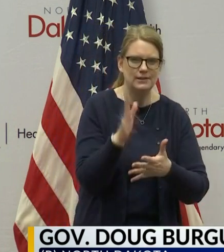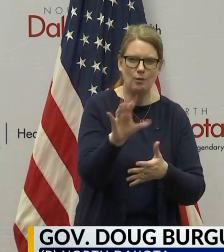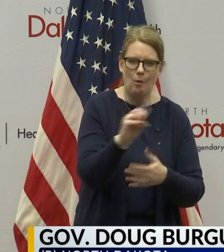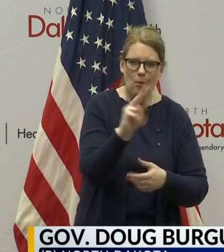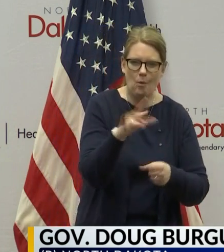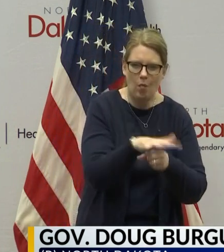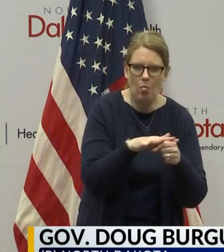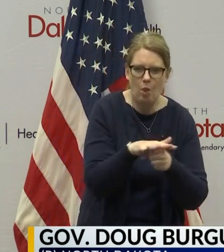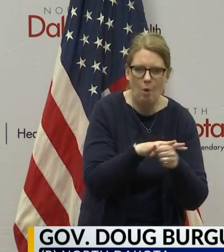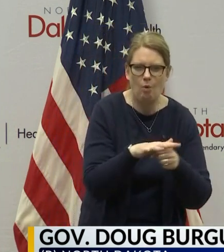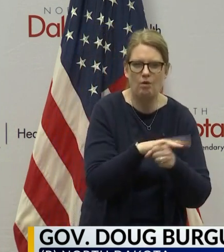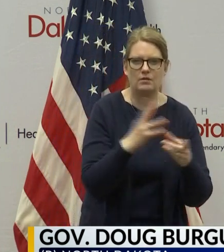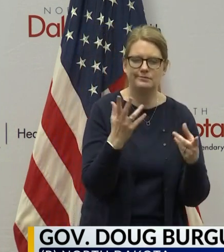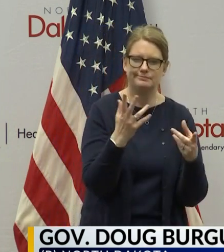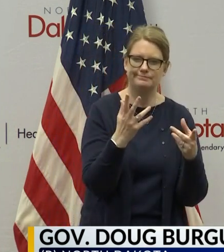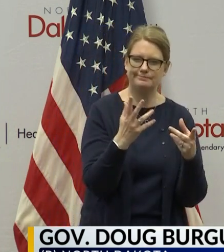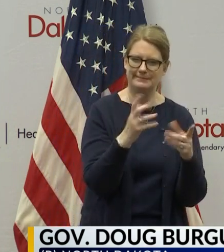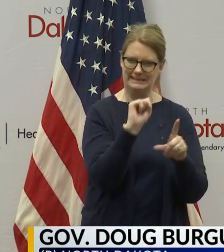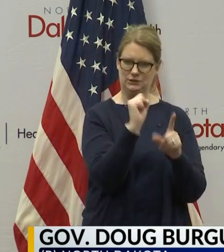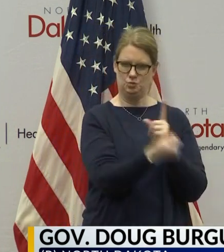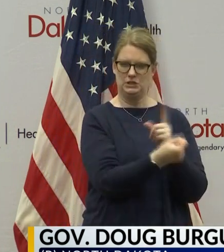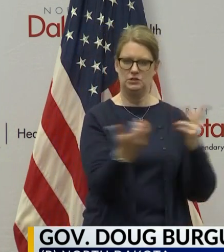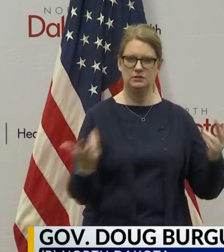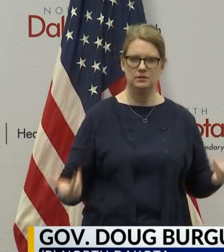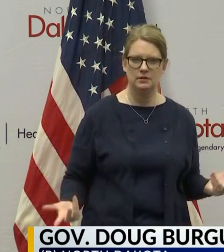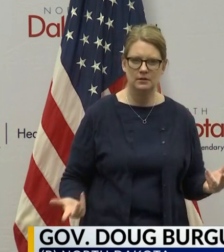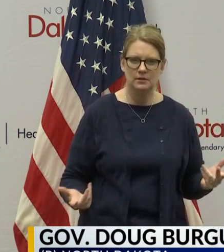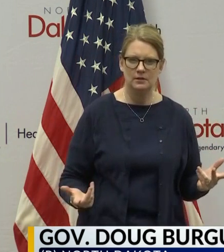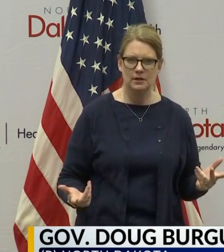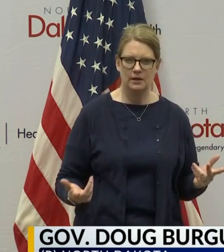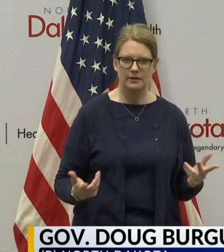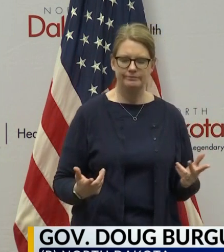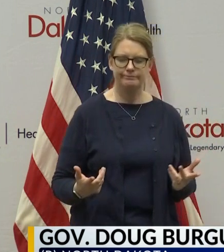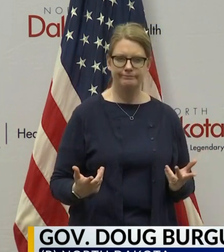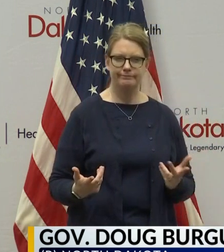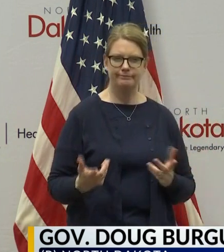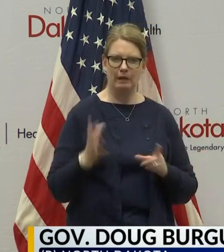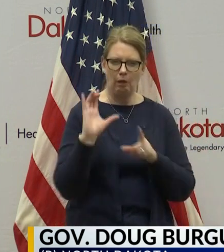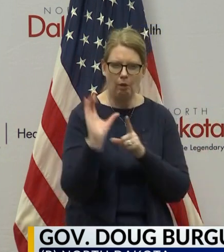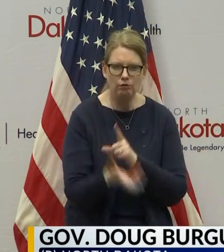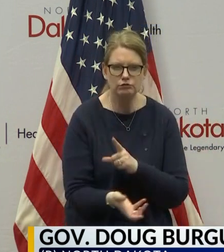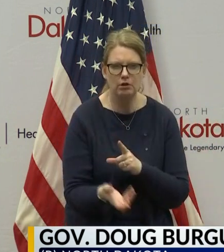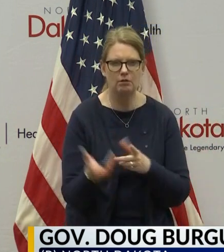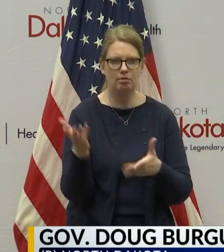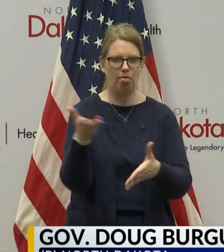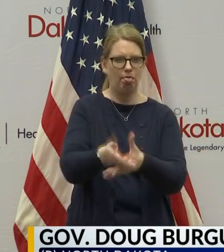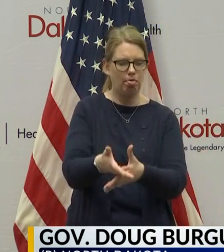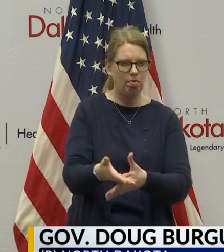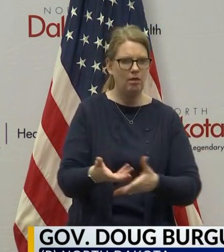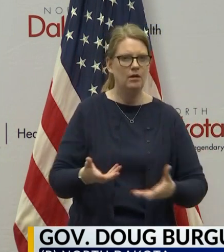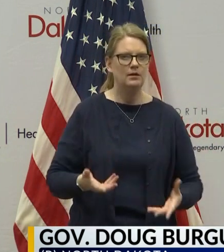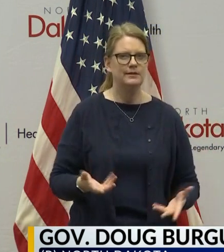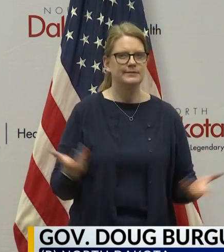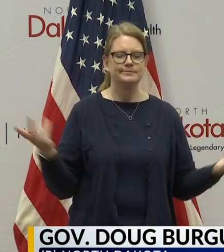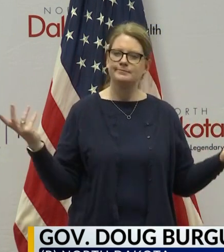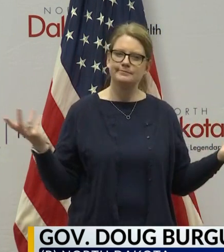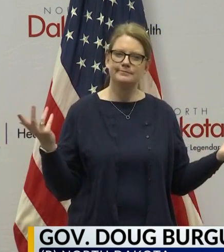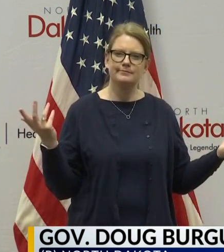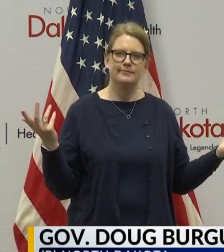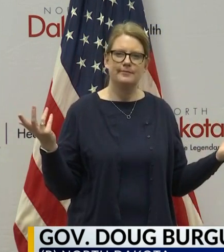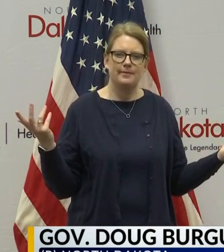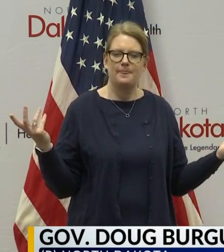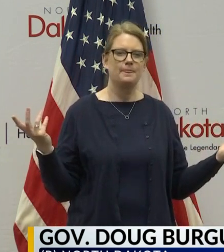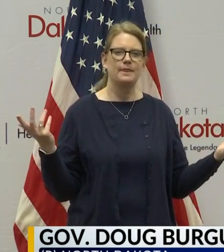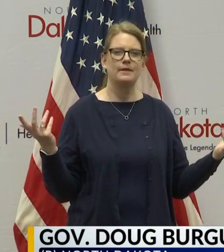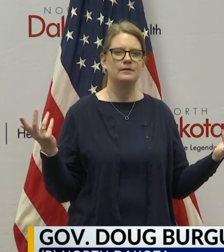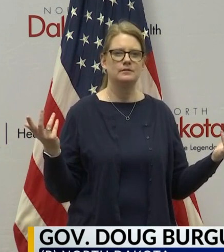local capability. It flies in the face of culture. You know, mean, what's, you know, what's